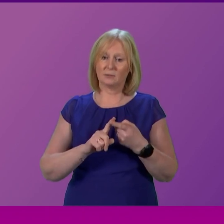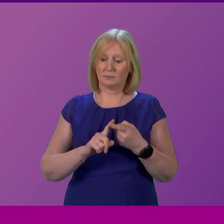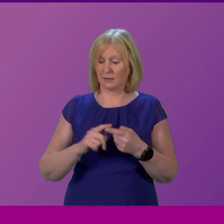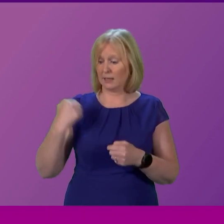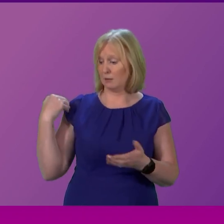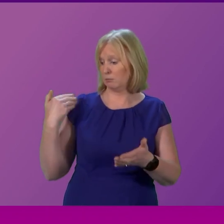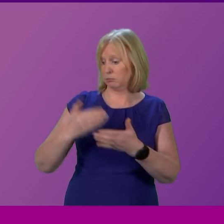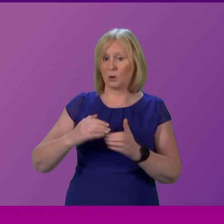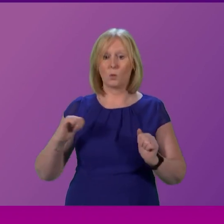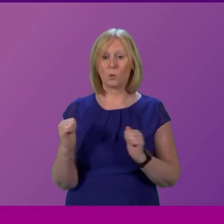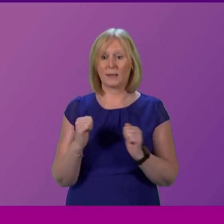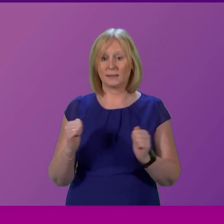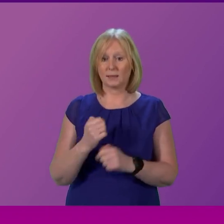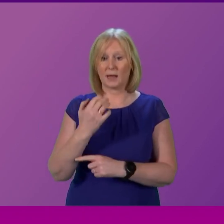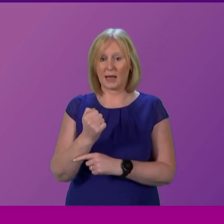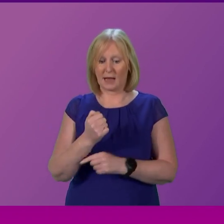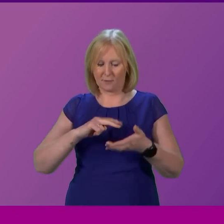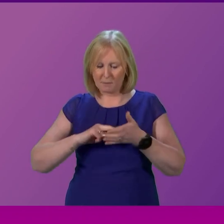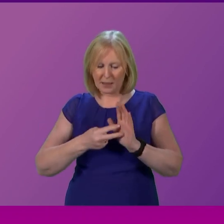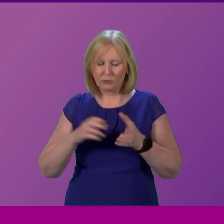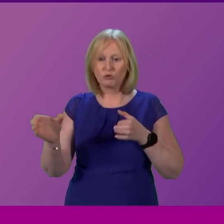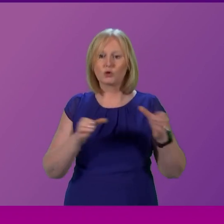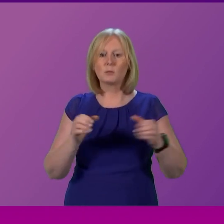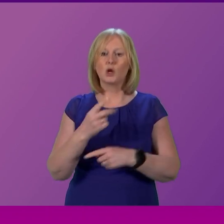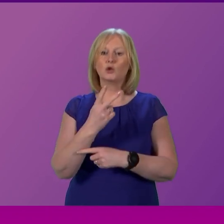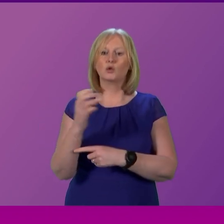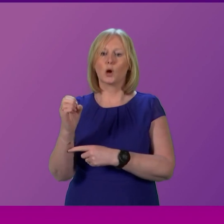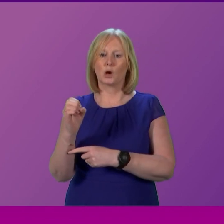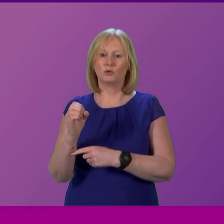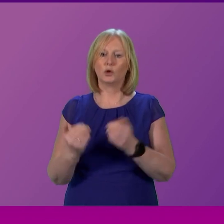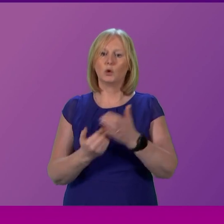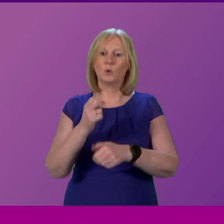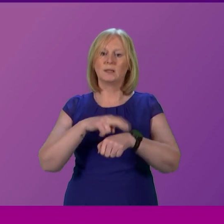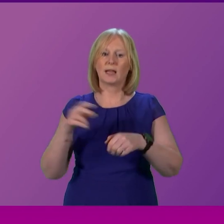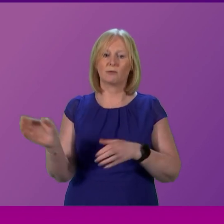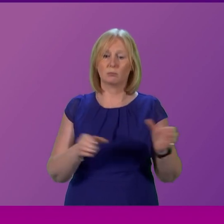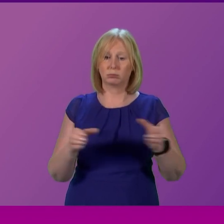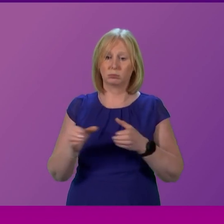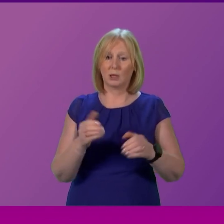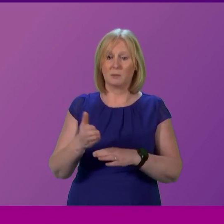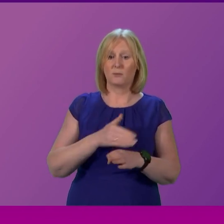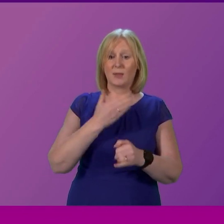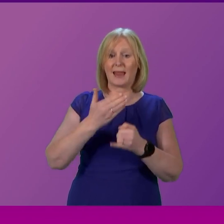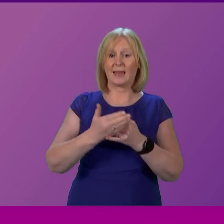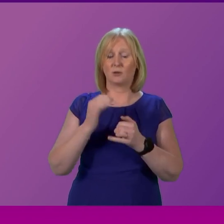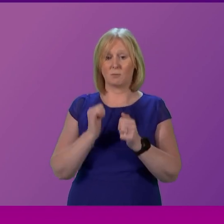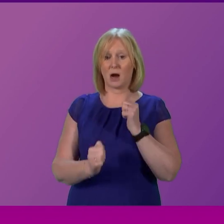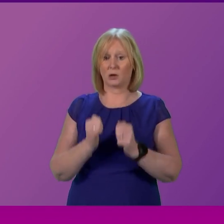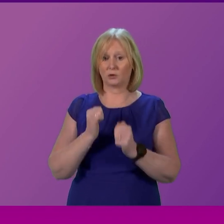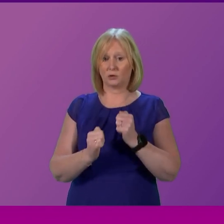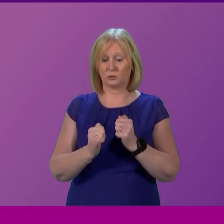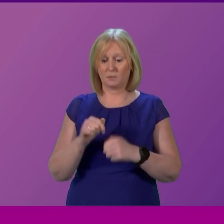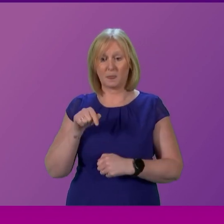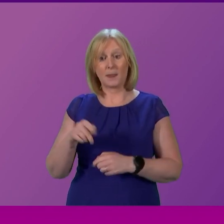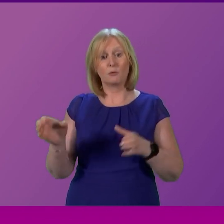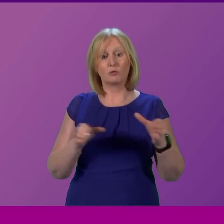24 is taking forward planned recruitment of around 200 new stars before the end of March. As part of this recruitment,